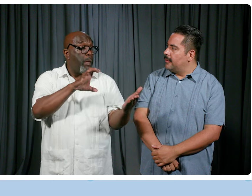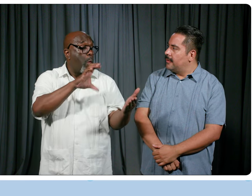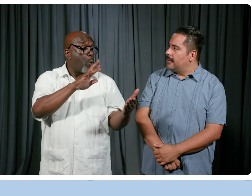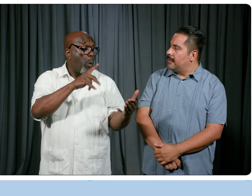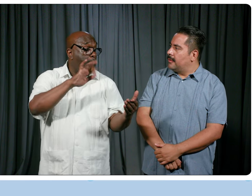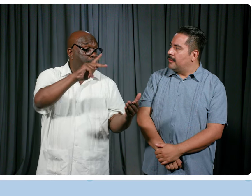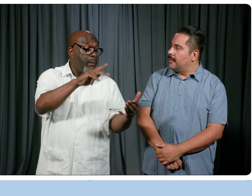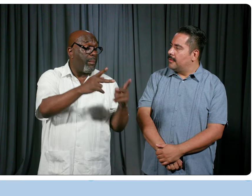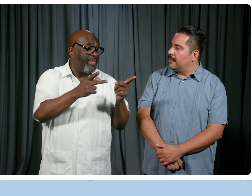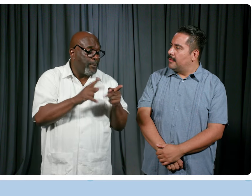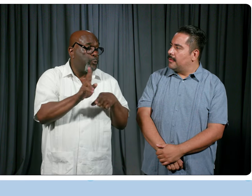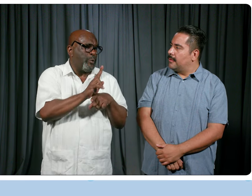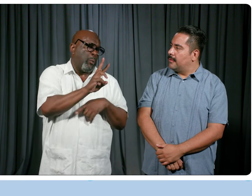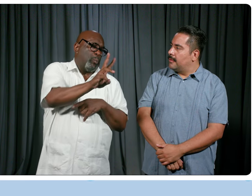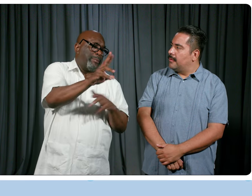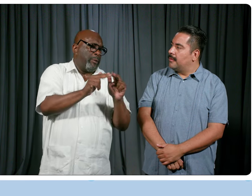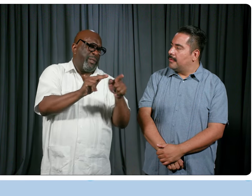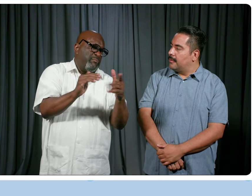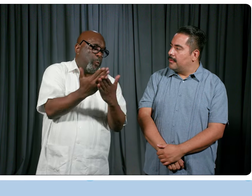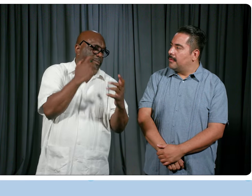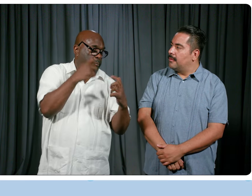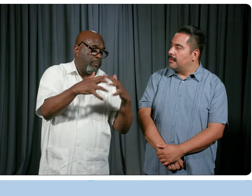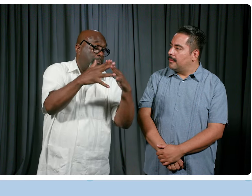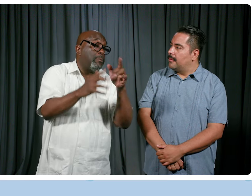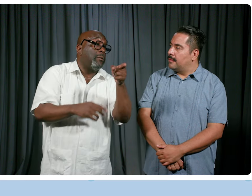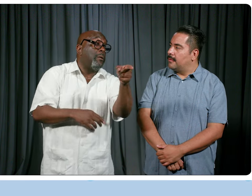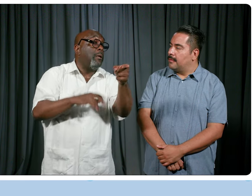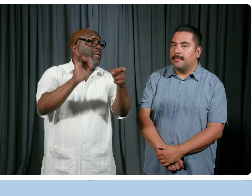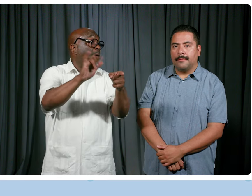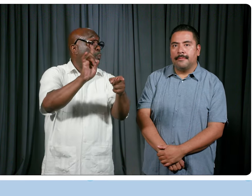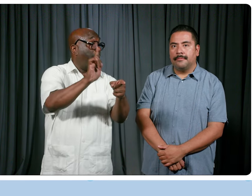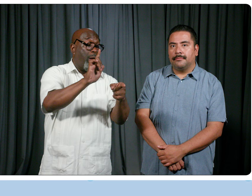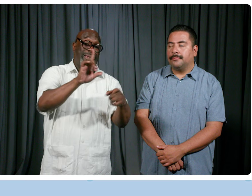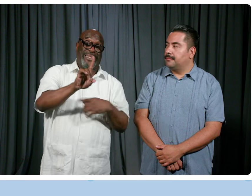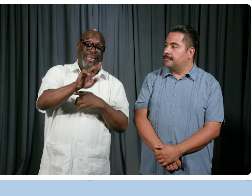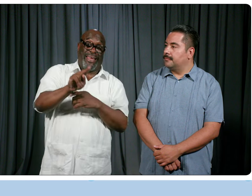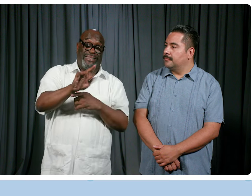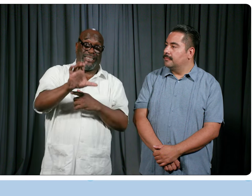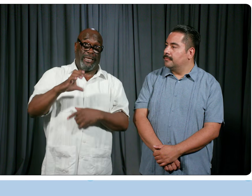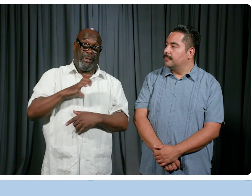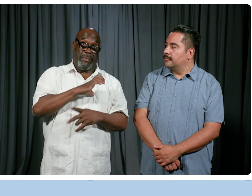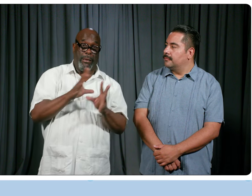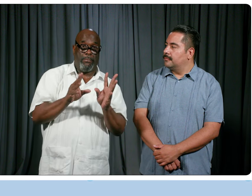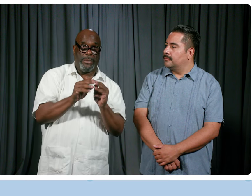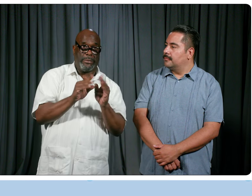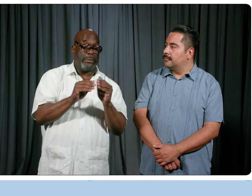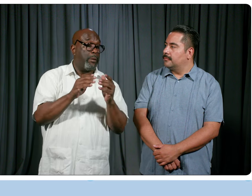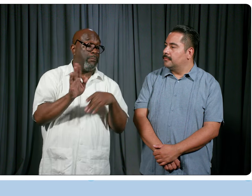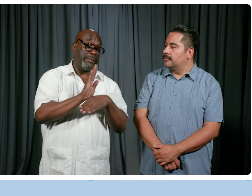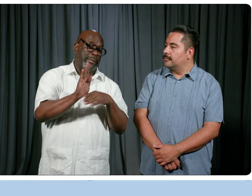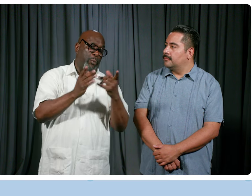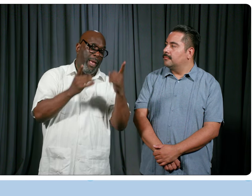using McCormick Center West building, which is the newest building at McCormick Center. That is where the Democratic National Committee business take place, the caucus